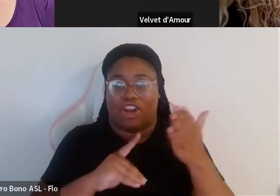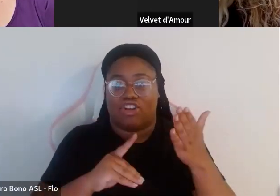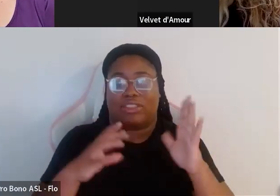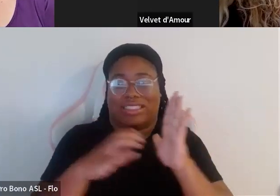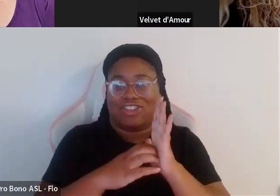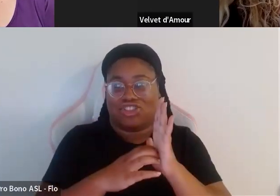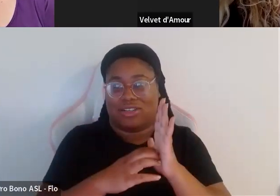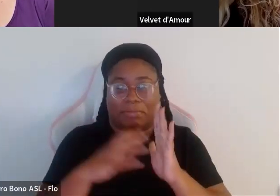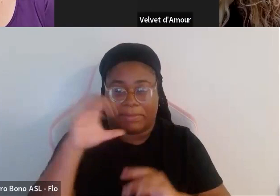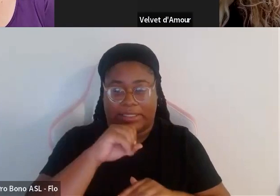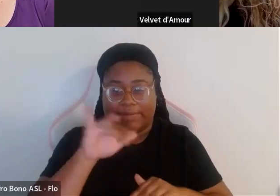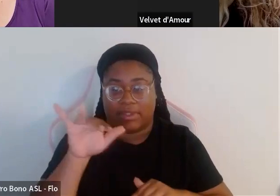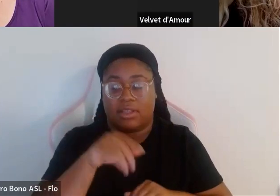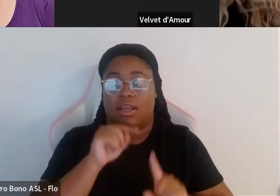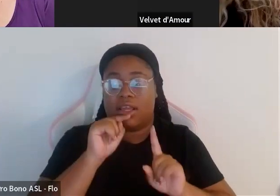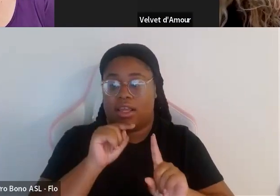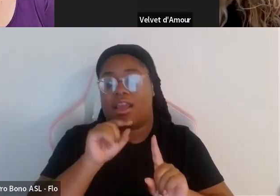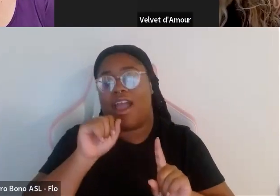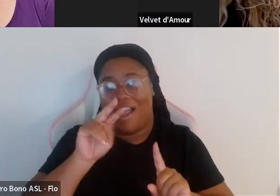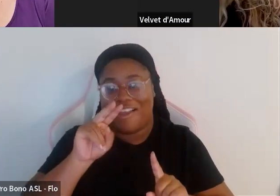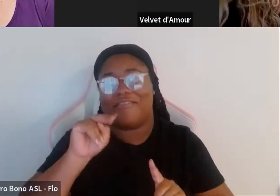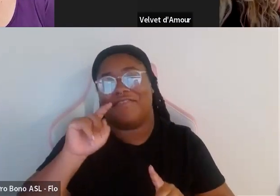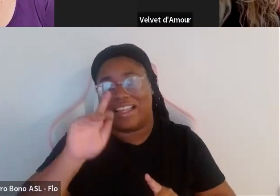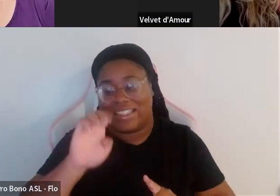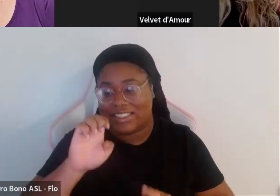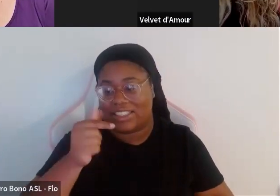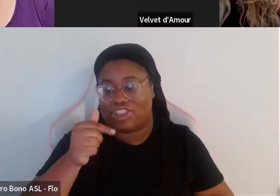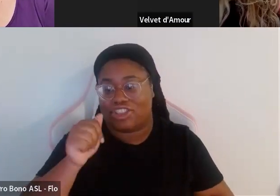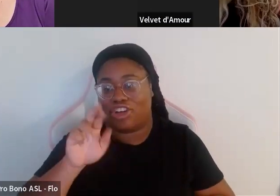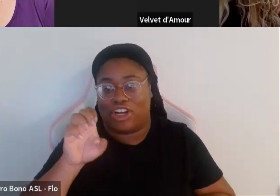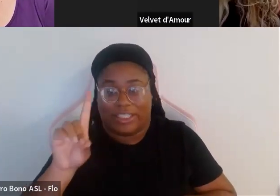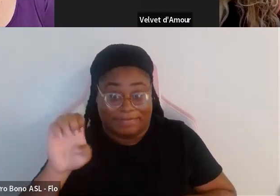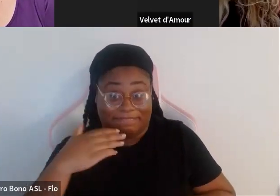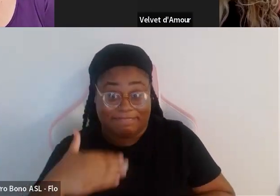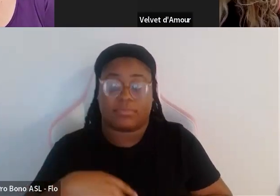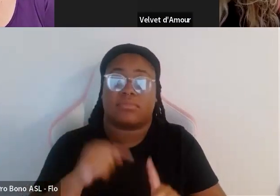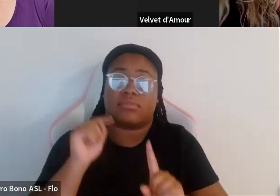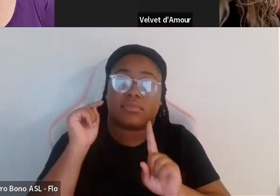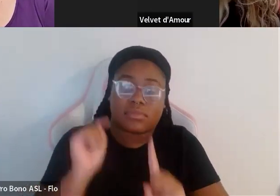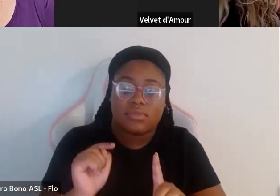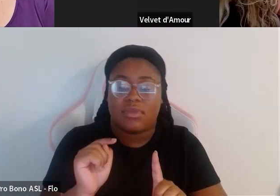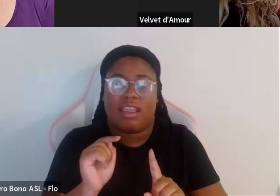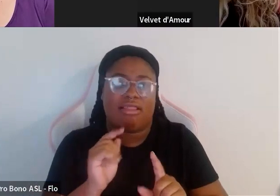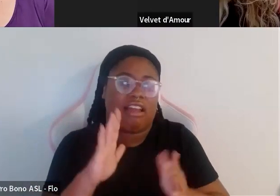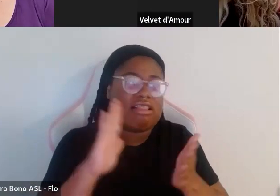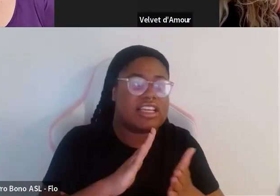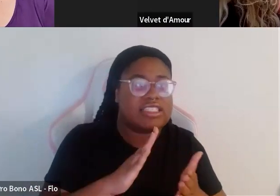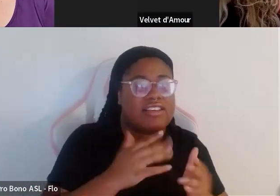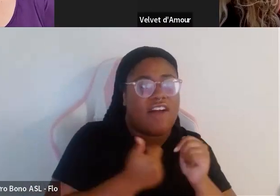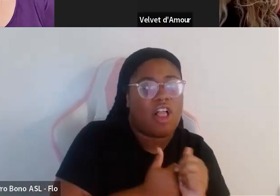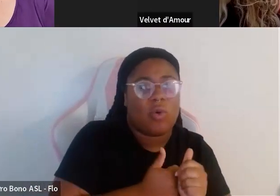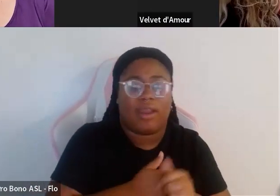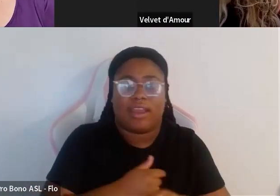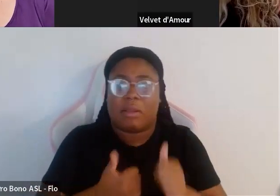all these designers who are creating the most outrageous the most fun the least following the